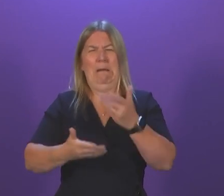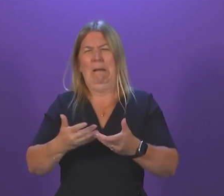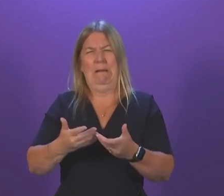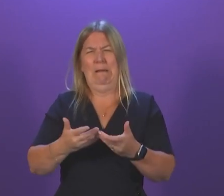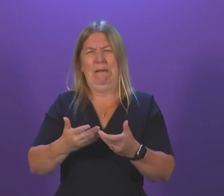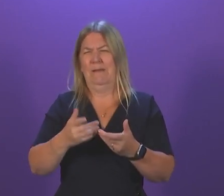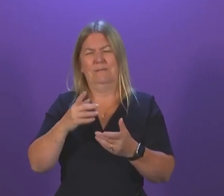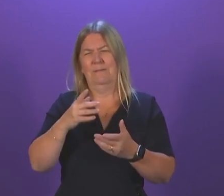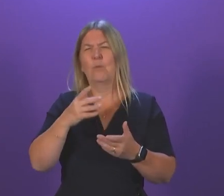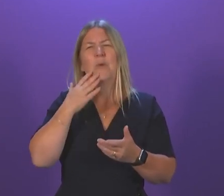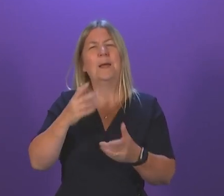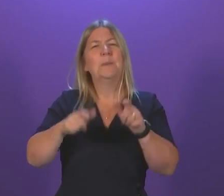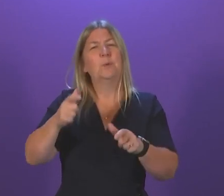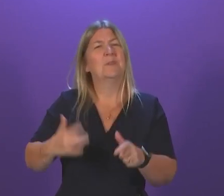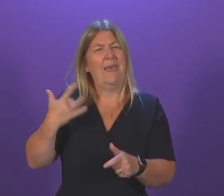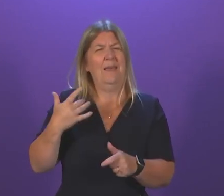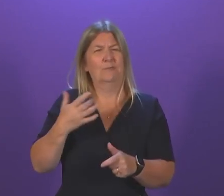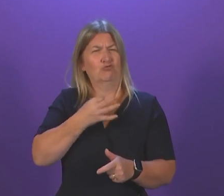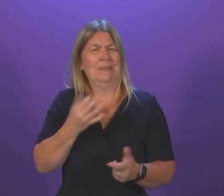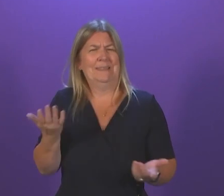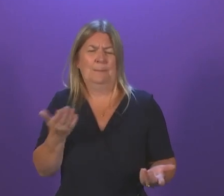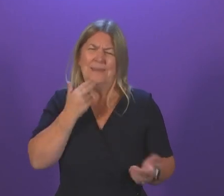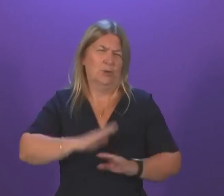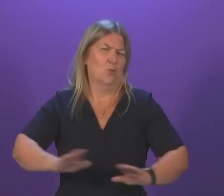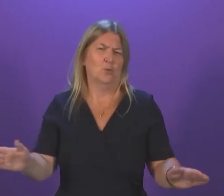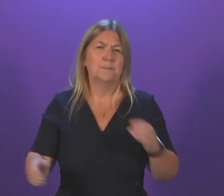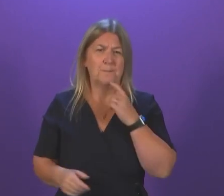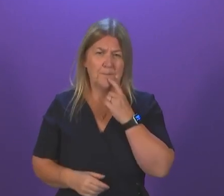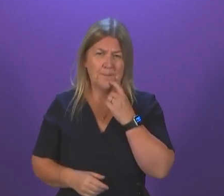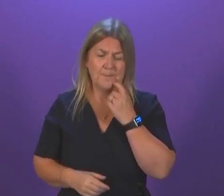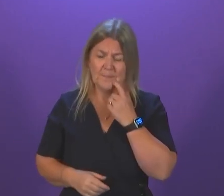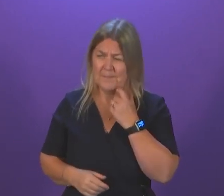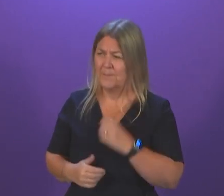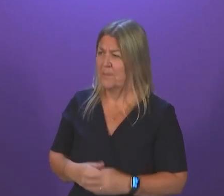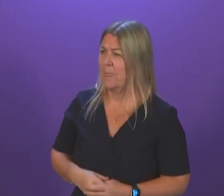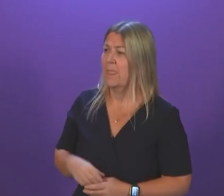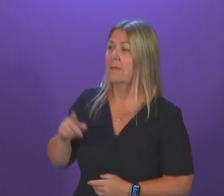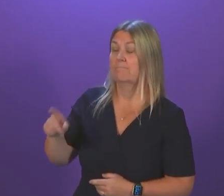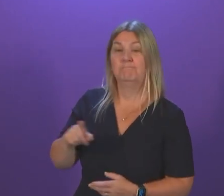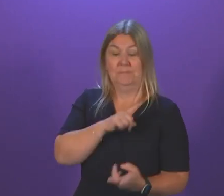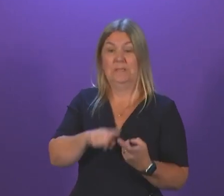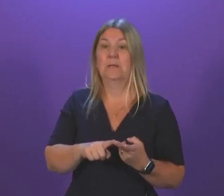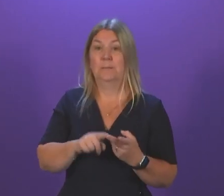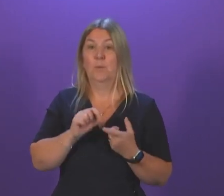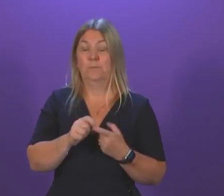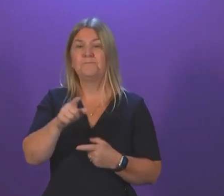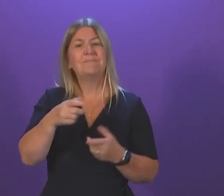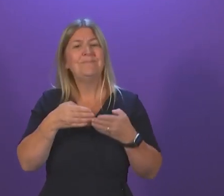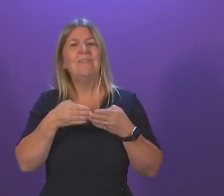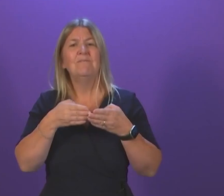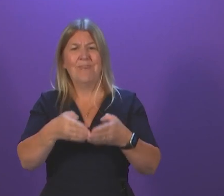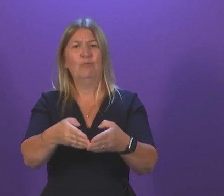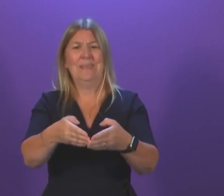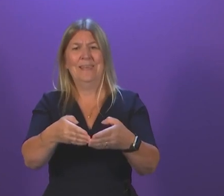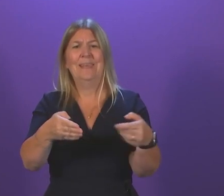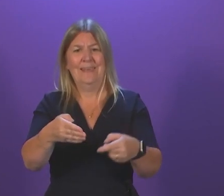are at risk. On ferries, of